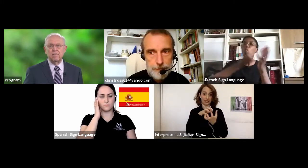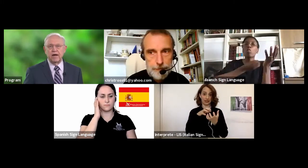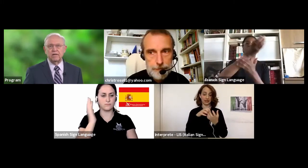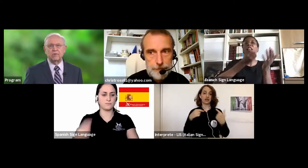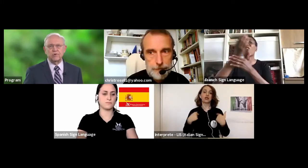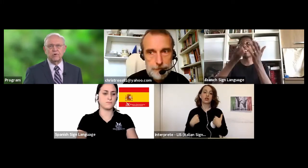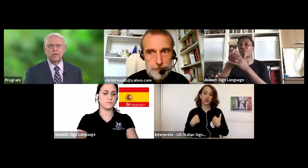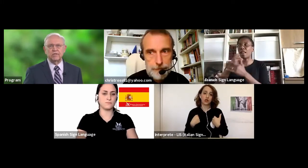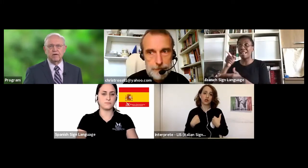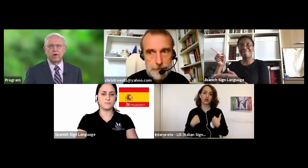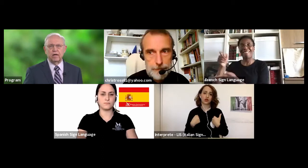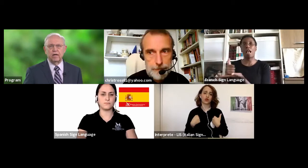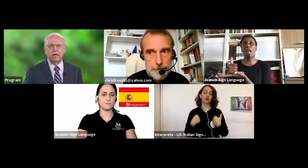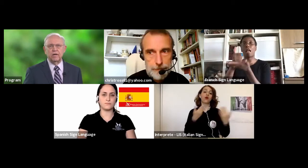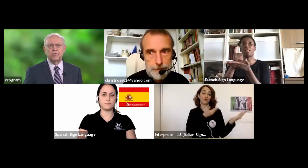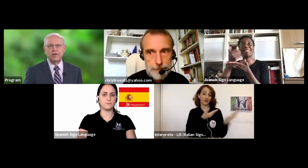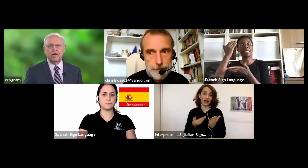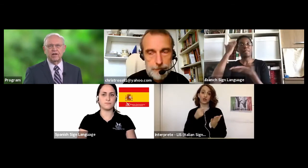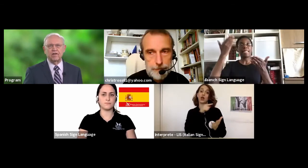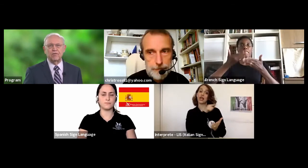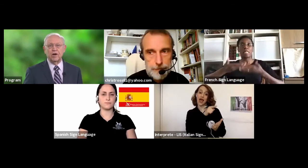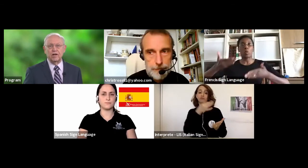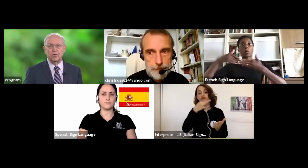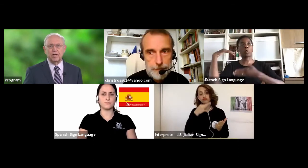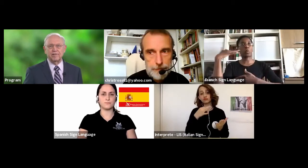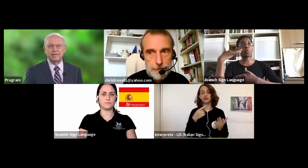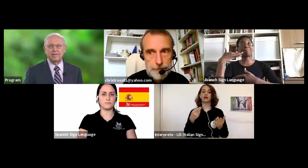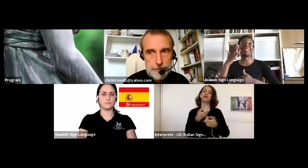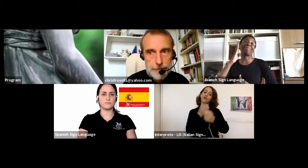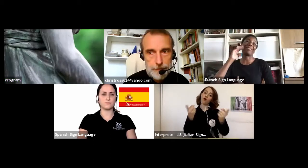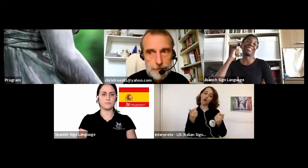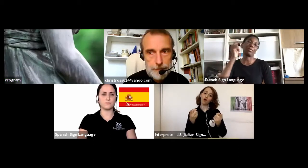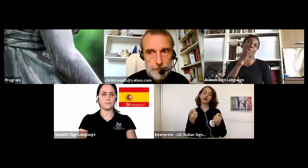finding joy in suffering, grieving for a loved one.